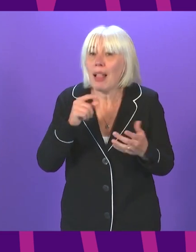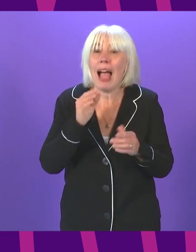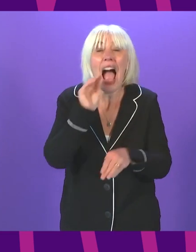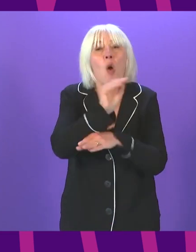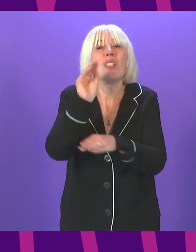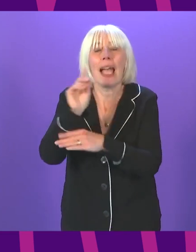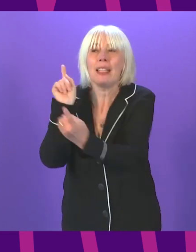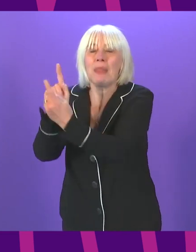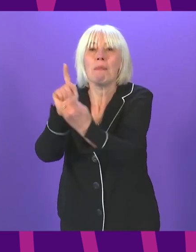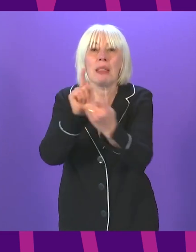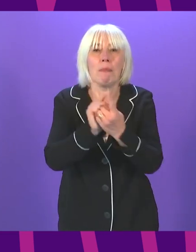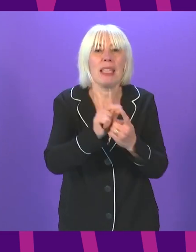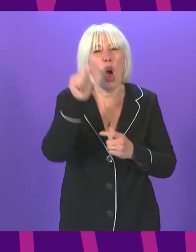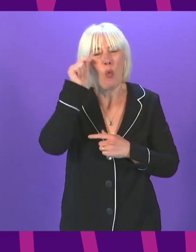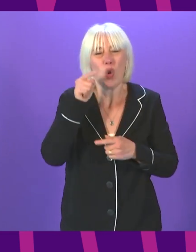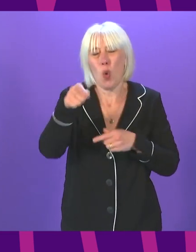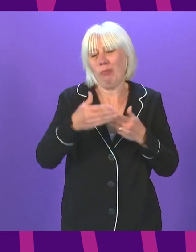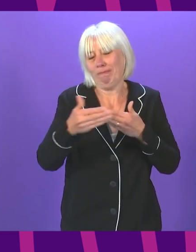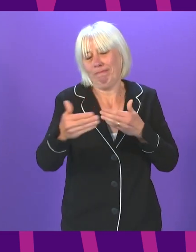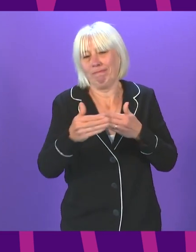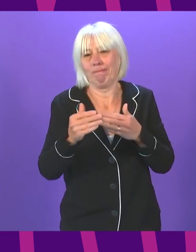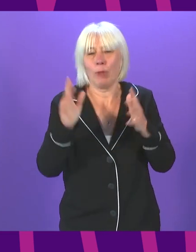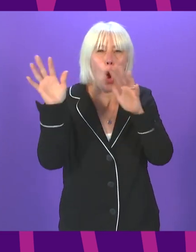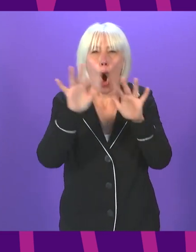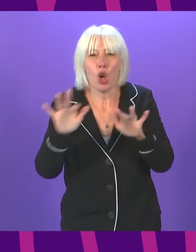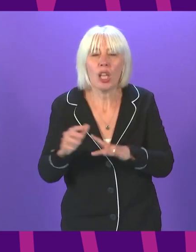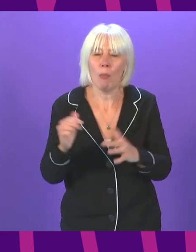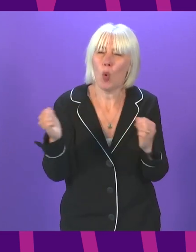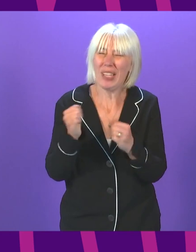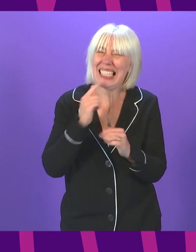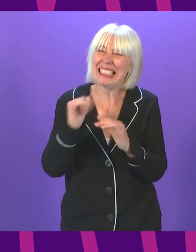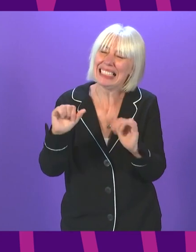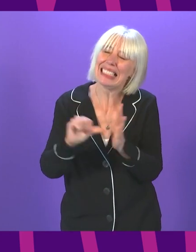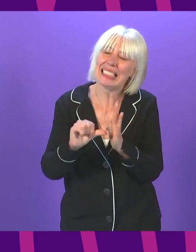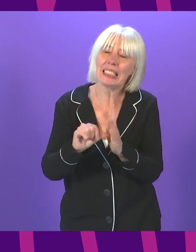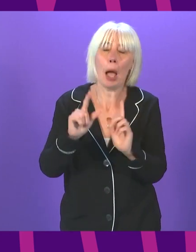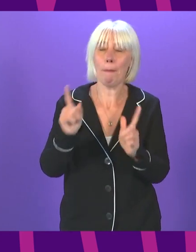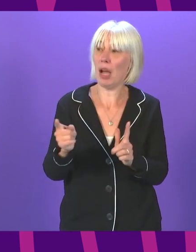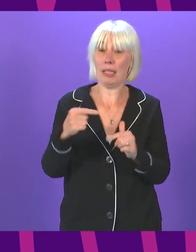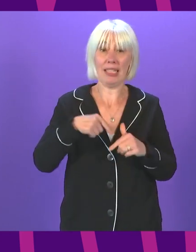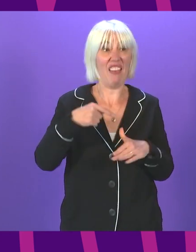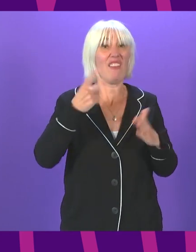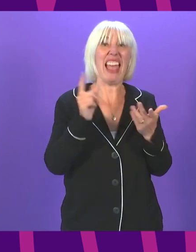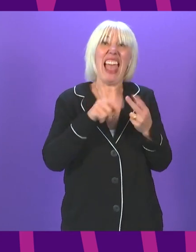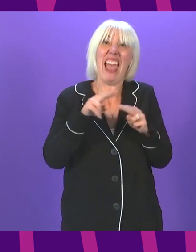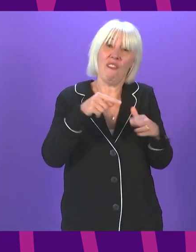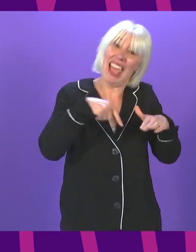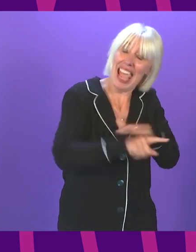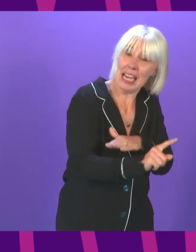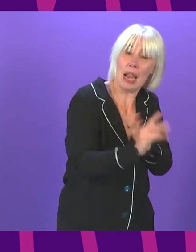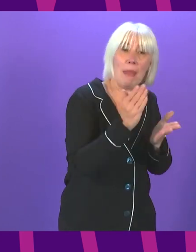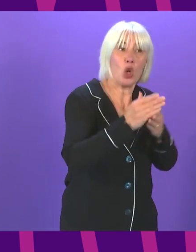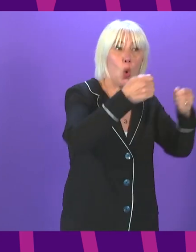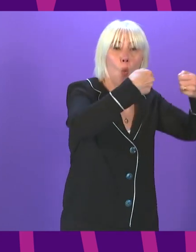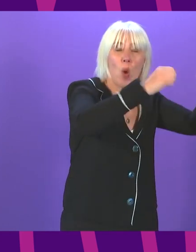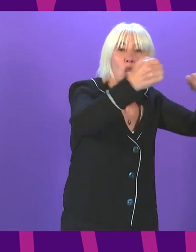as the weather moves into autumn. If you are indoors, open windows. Good ventilation makes a big difference and avoid,